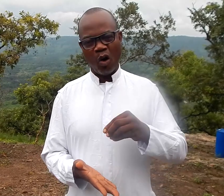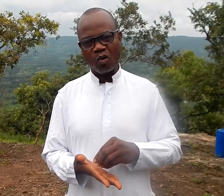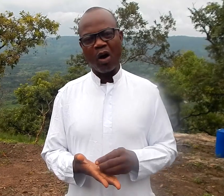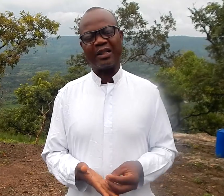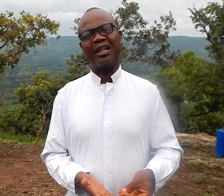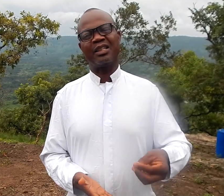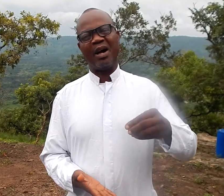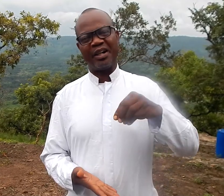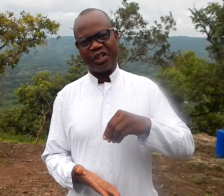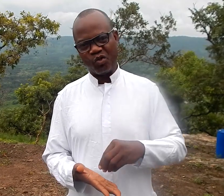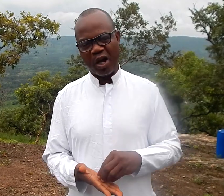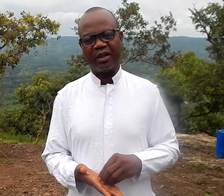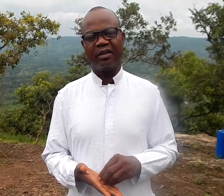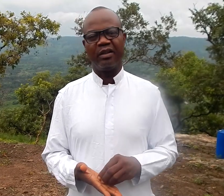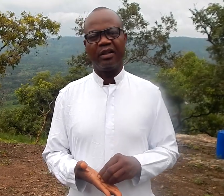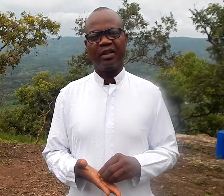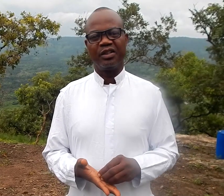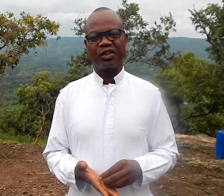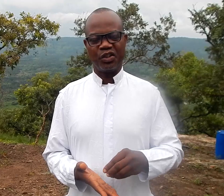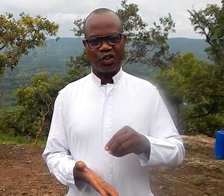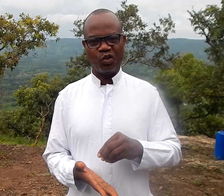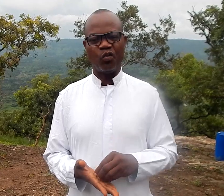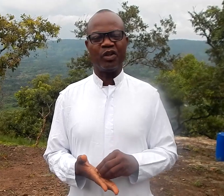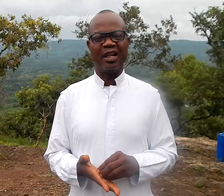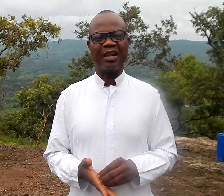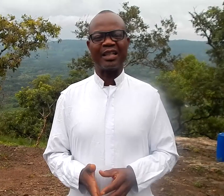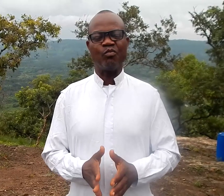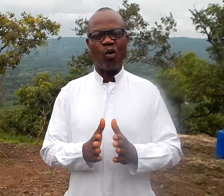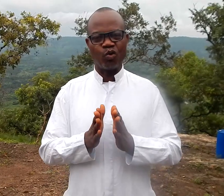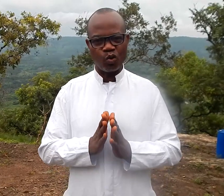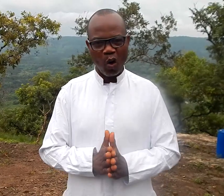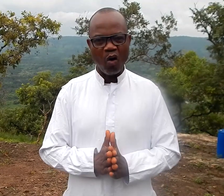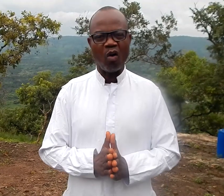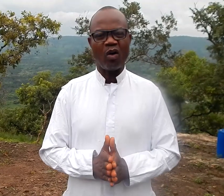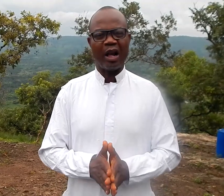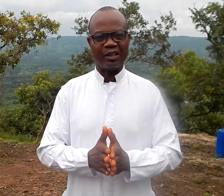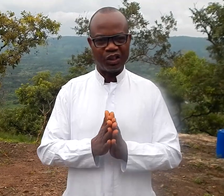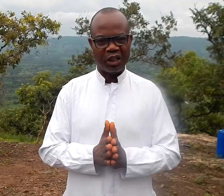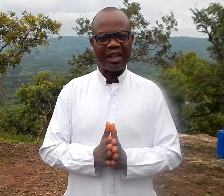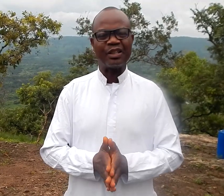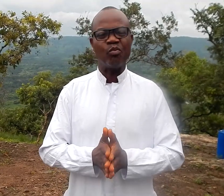We you. You will stay going. You want